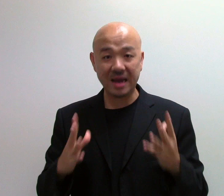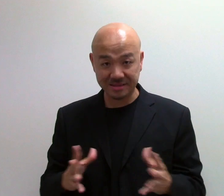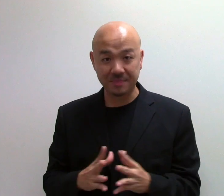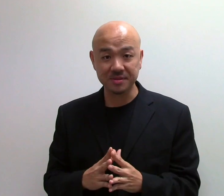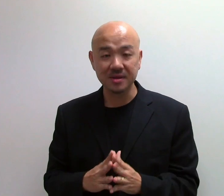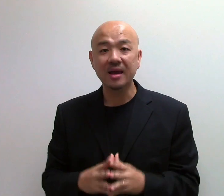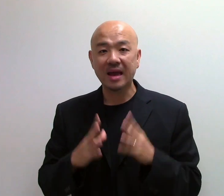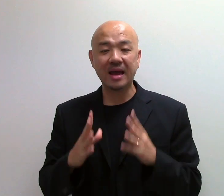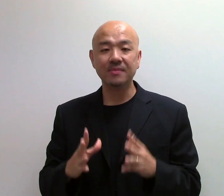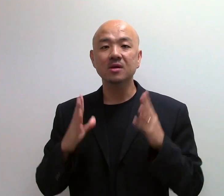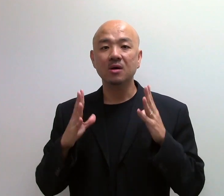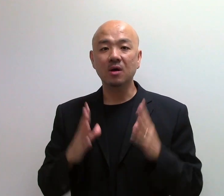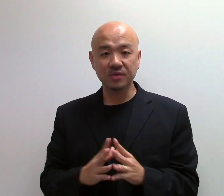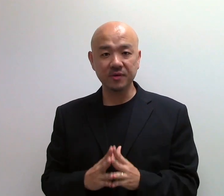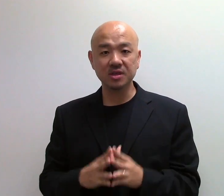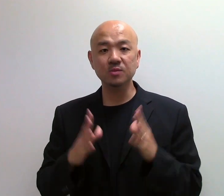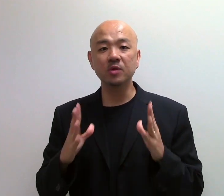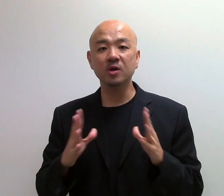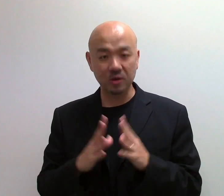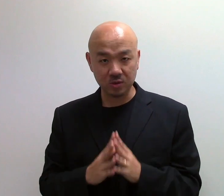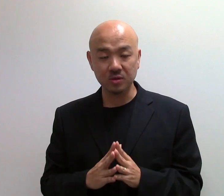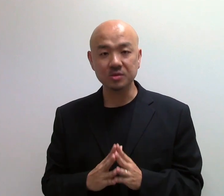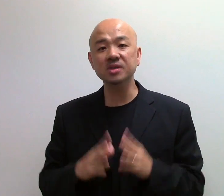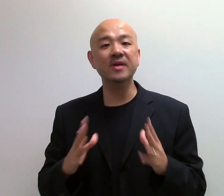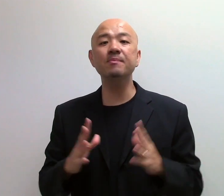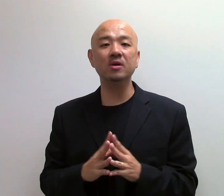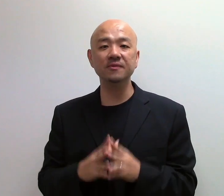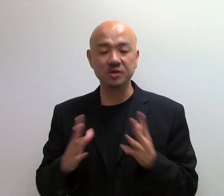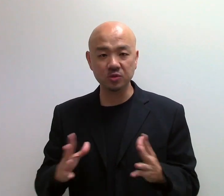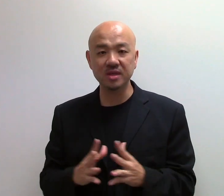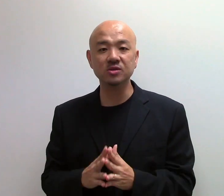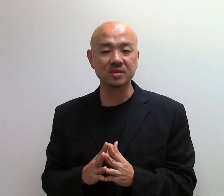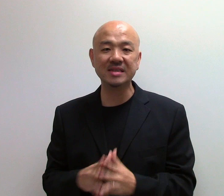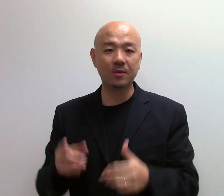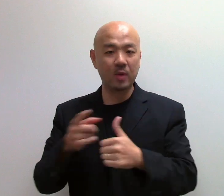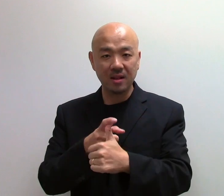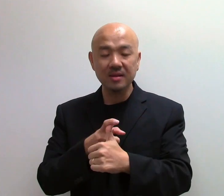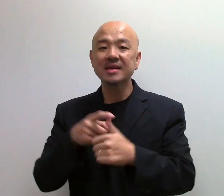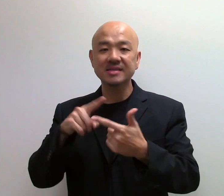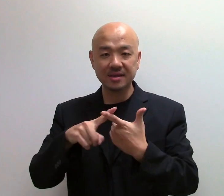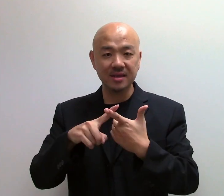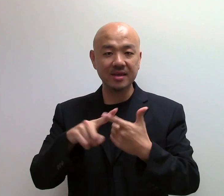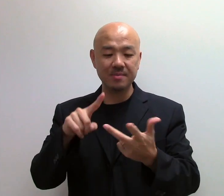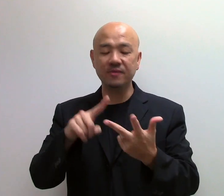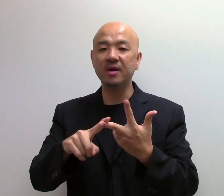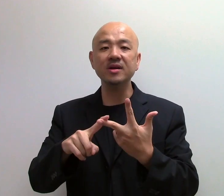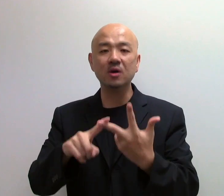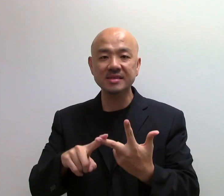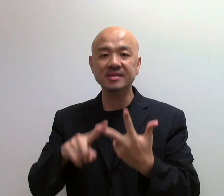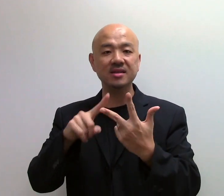exams. And all revision will be on your own. So, it's very important for students to start well, start early and be very consistent